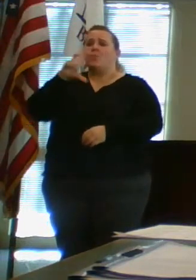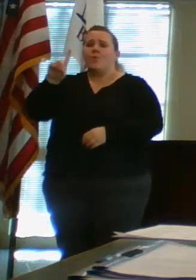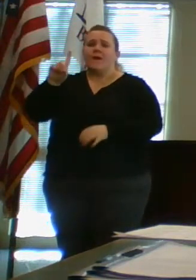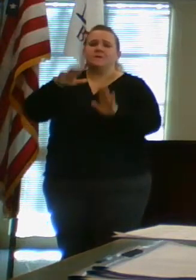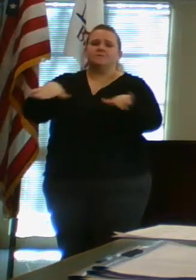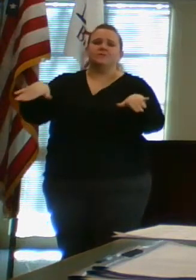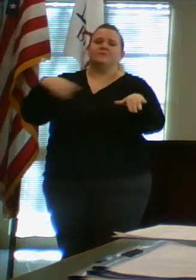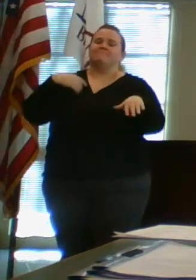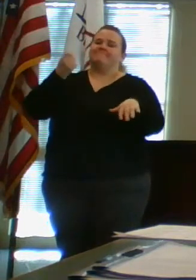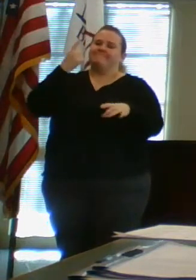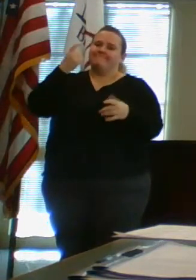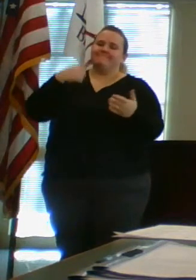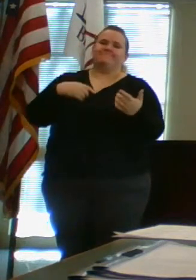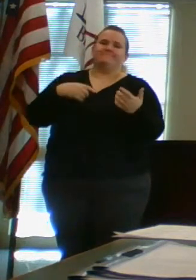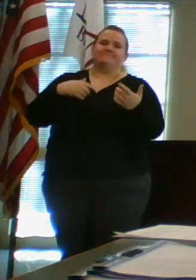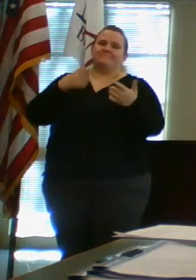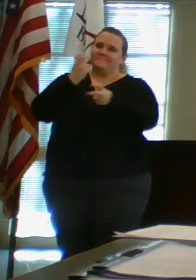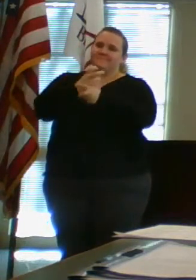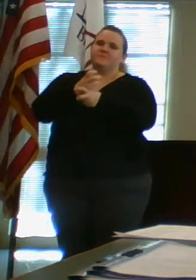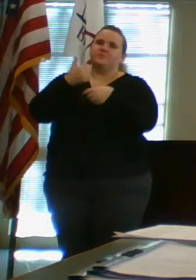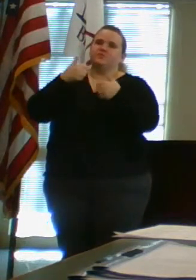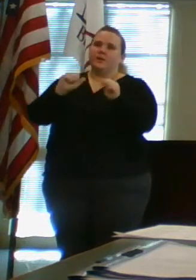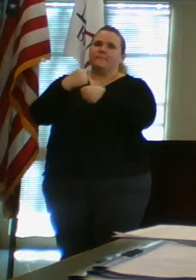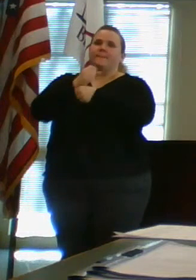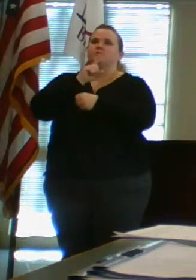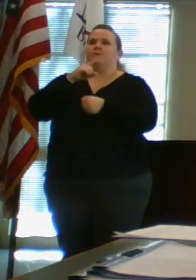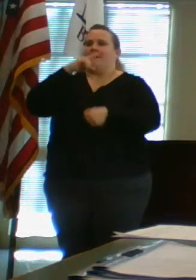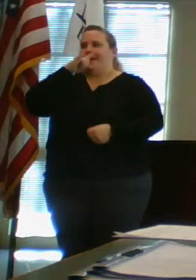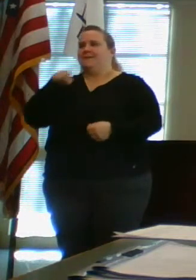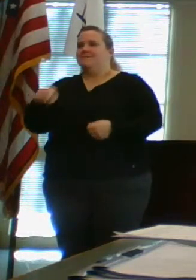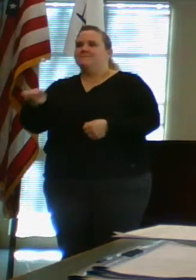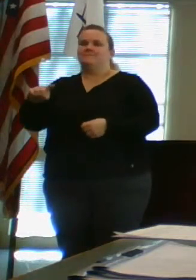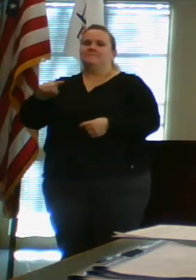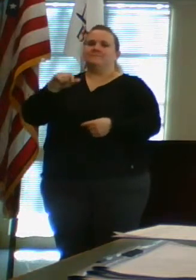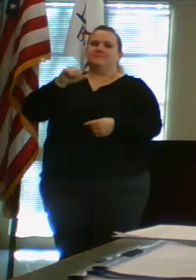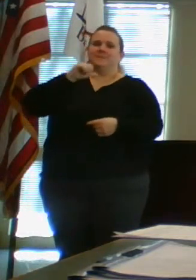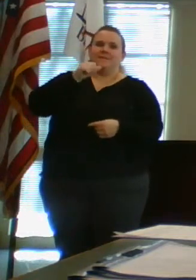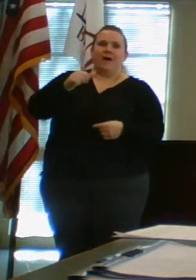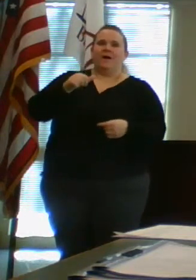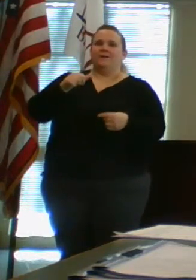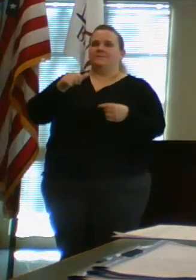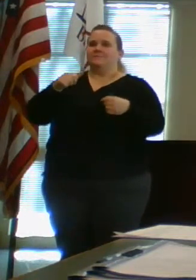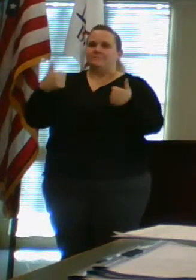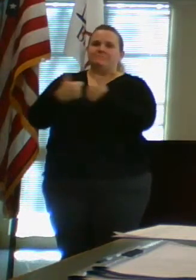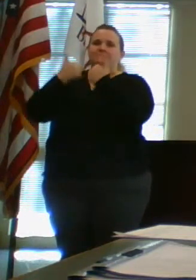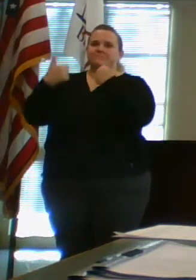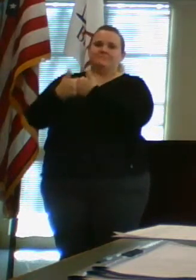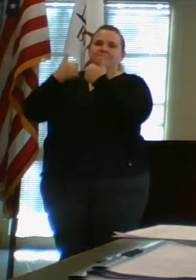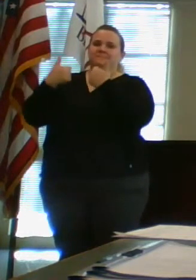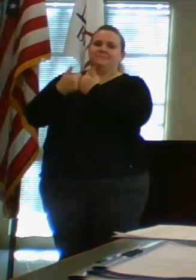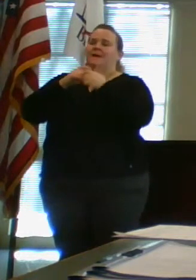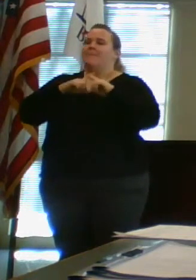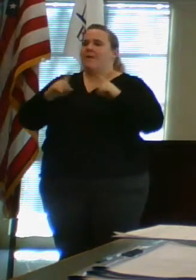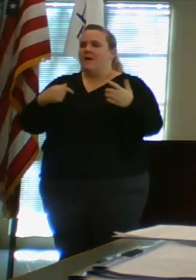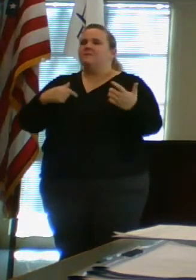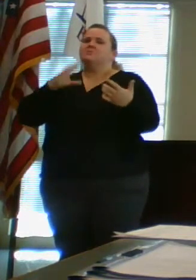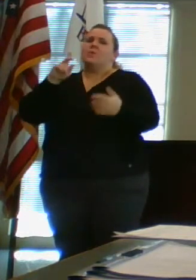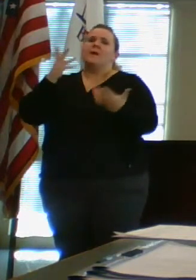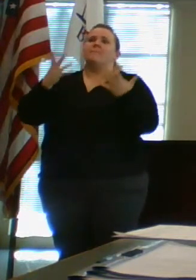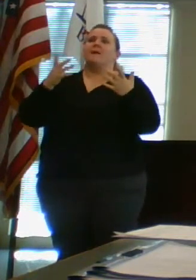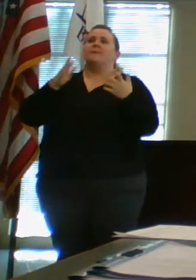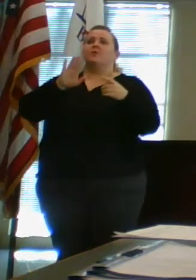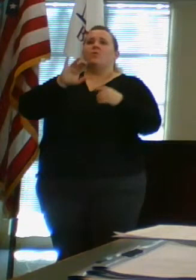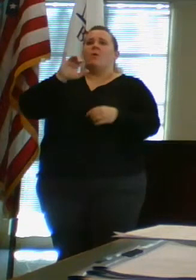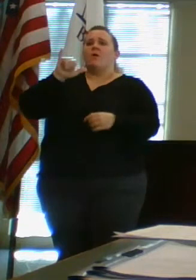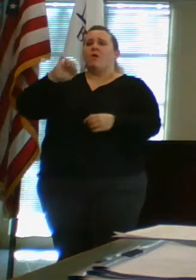trying to keep kids from not opening to each other. I mean, it's okay to maybe take a walk